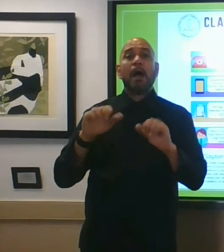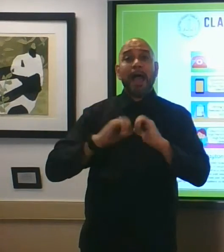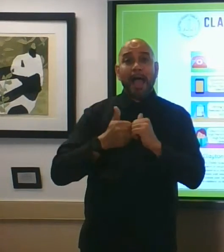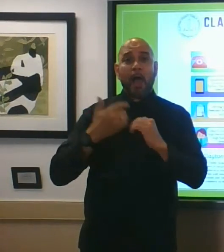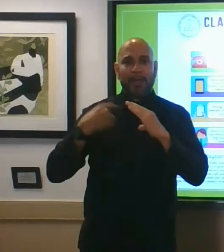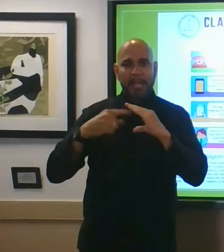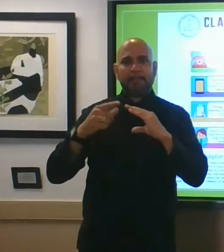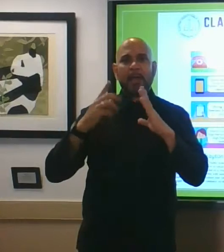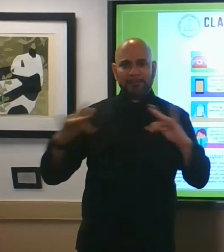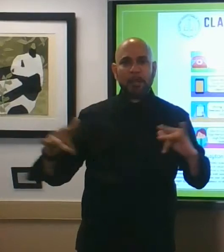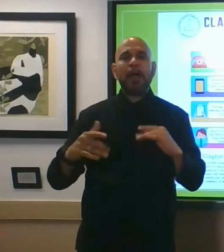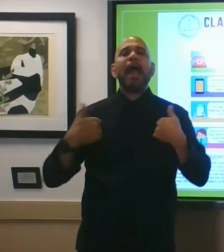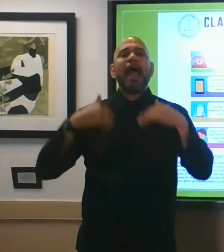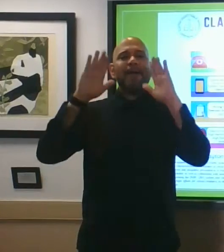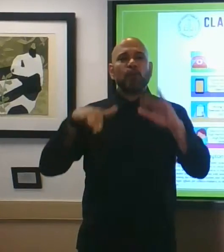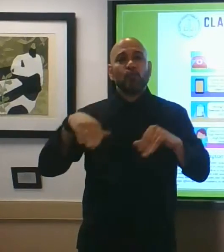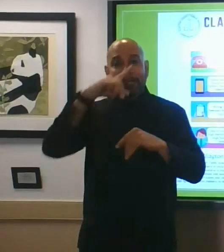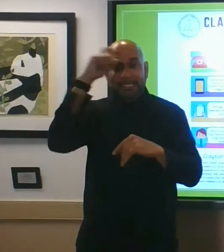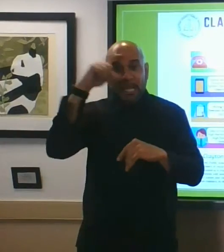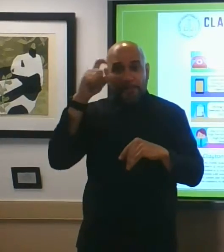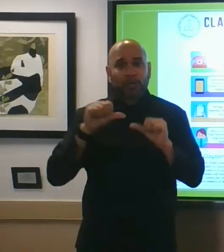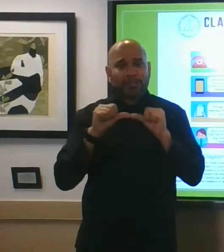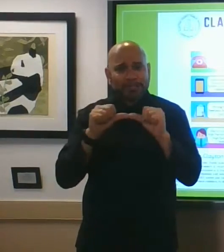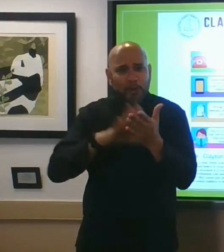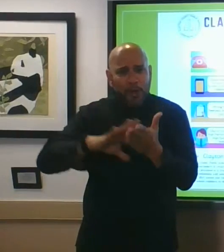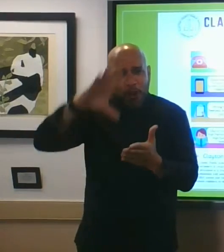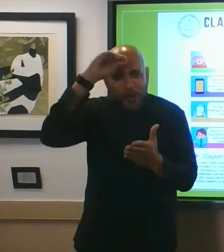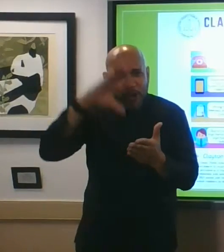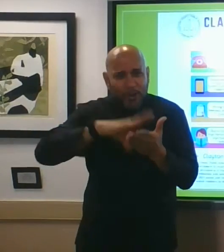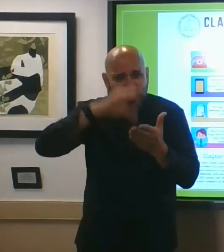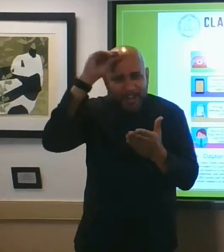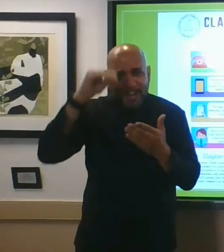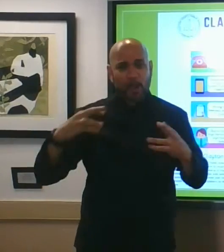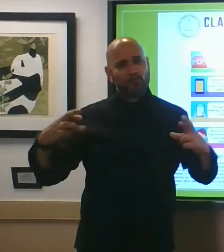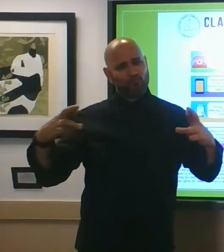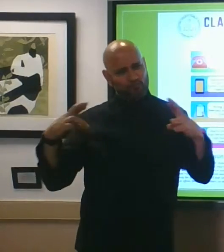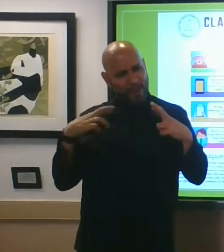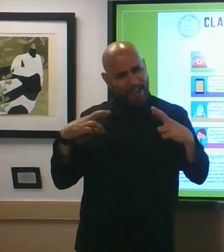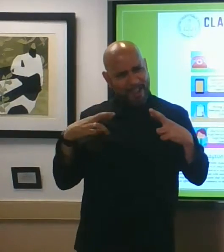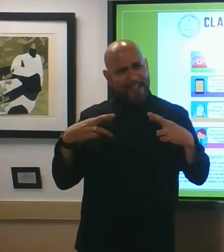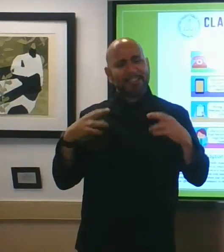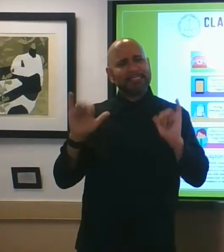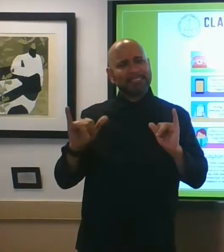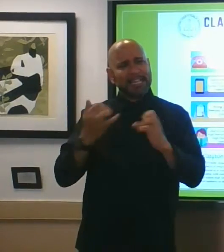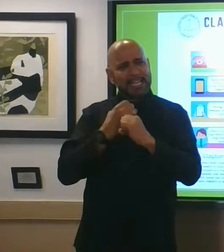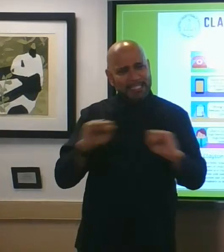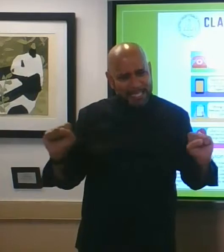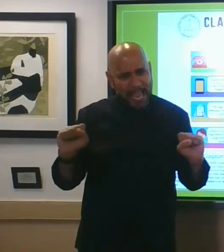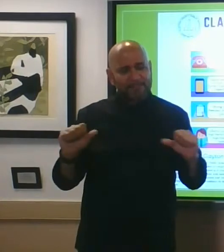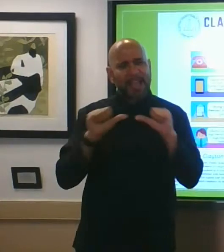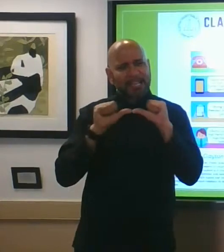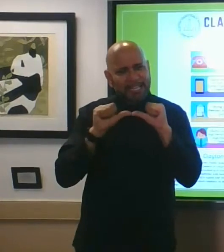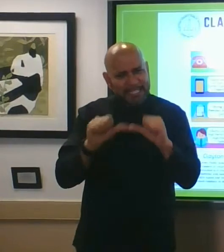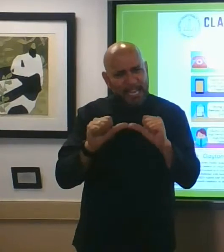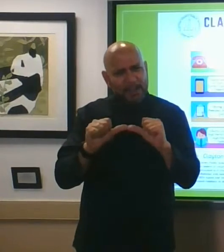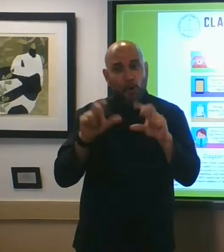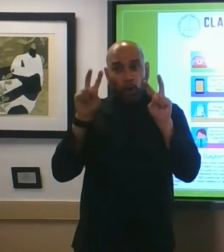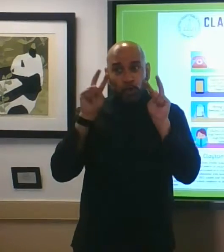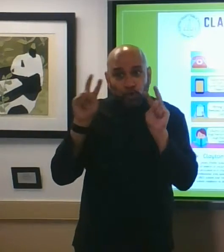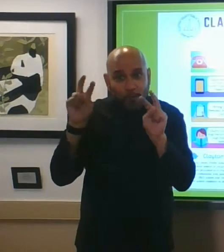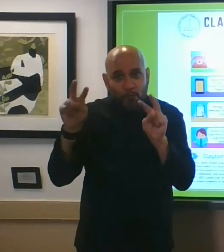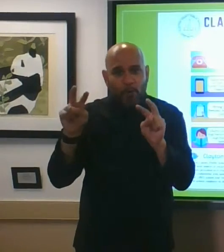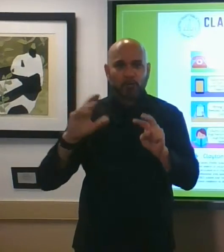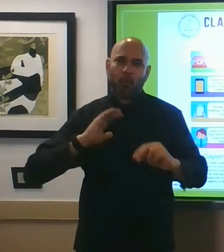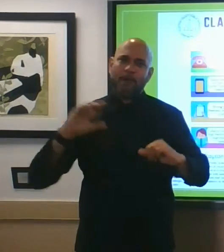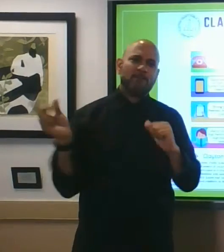etc have a great summer continue to learn continue to rest continue to stay safe and continue to look forward